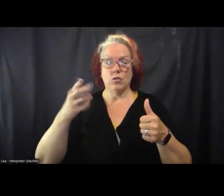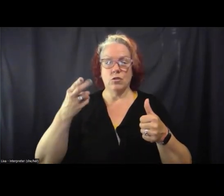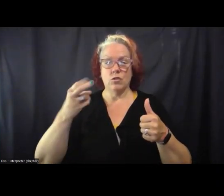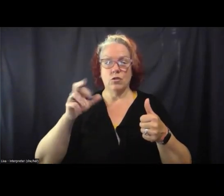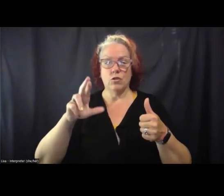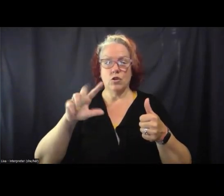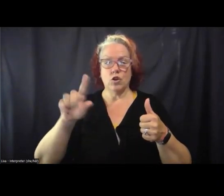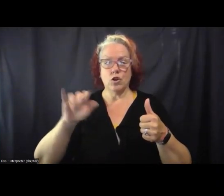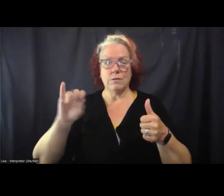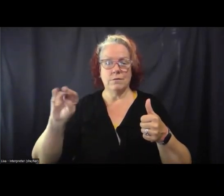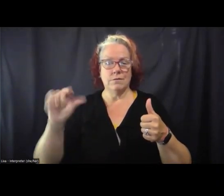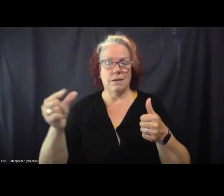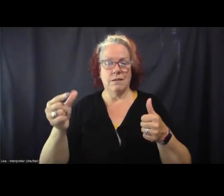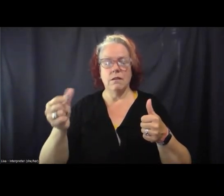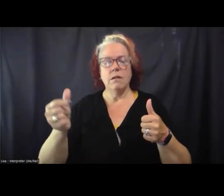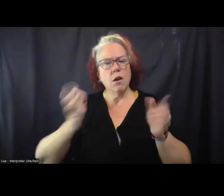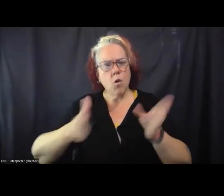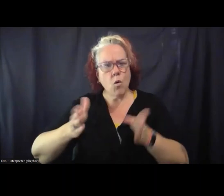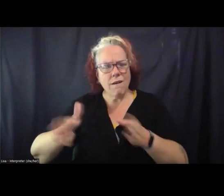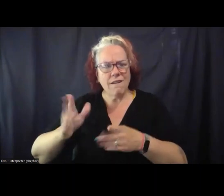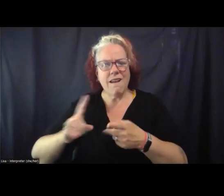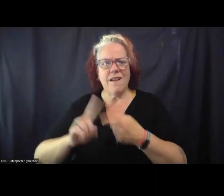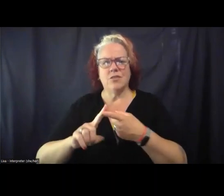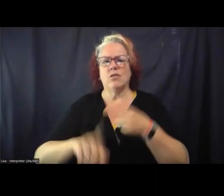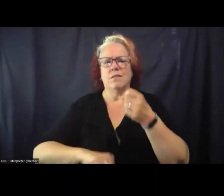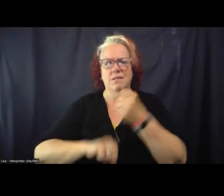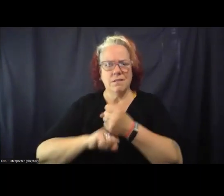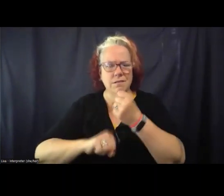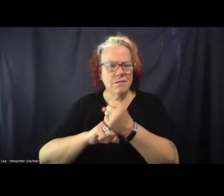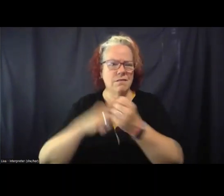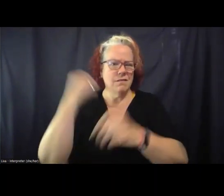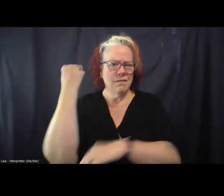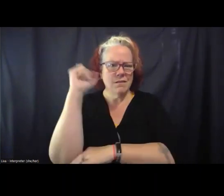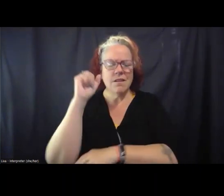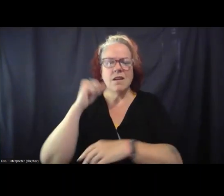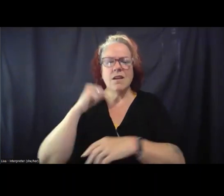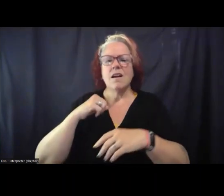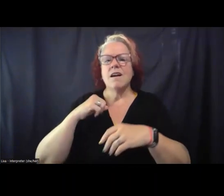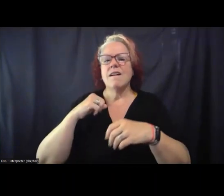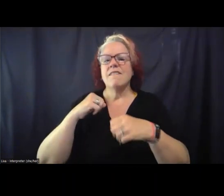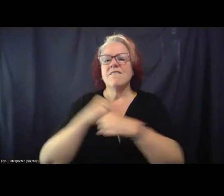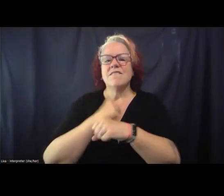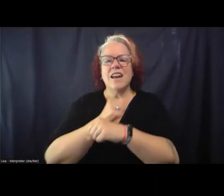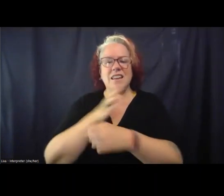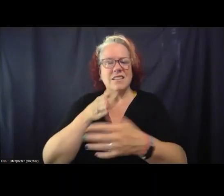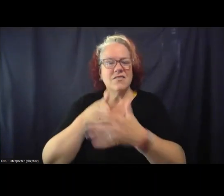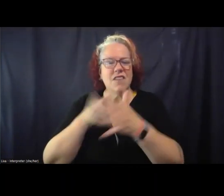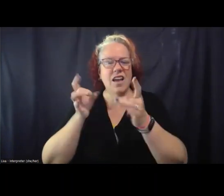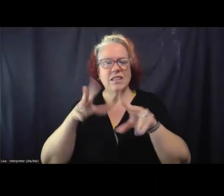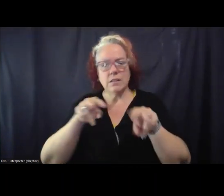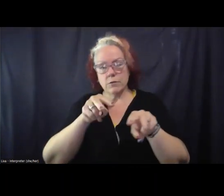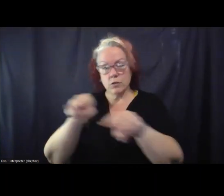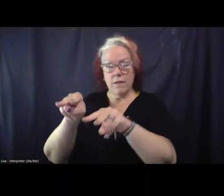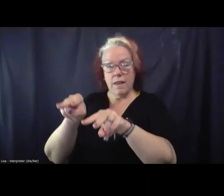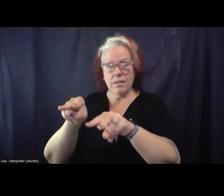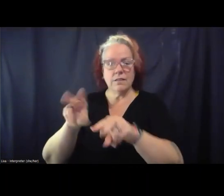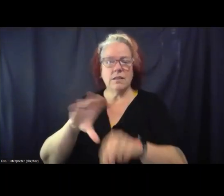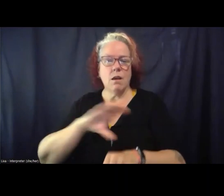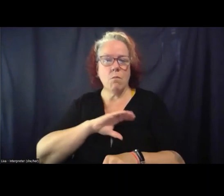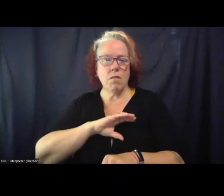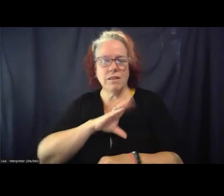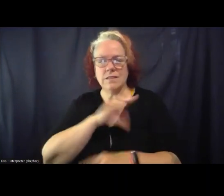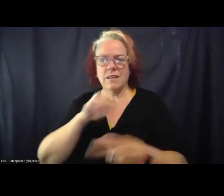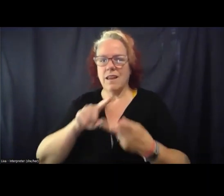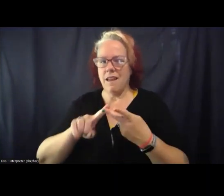organizer, activist, and advocate fighting the violence of surveillance, policing, and imprisonment. Rachel